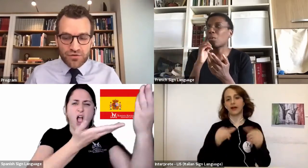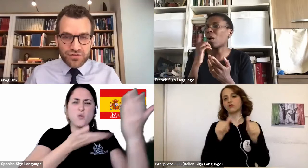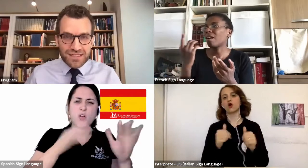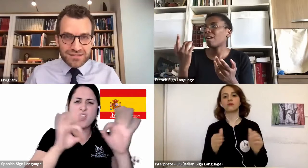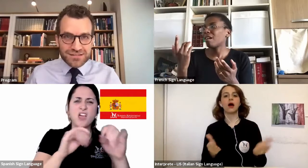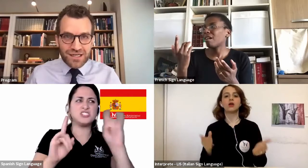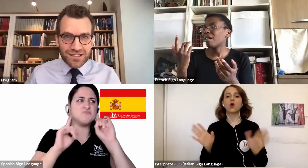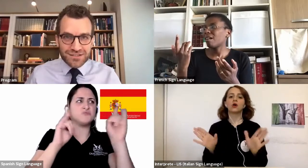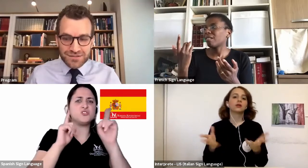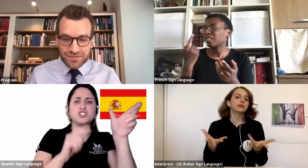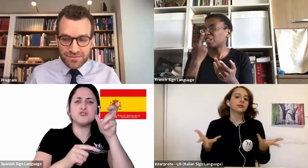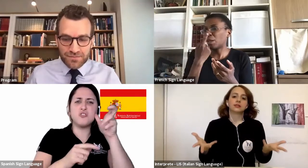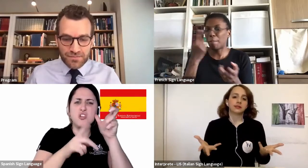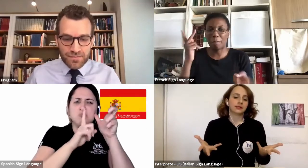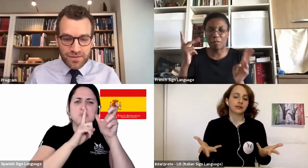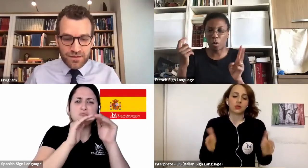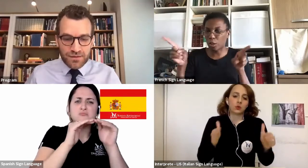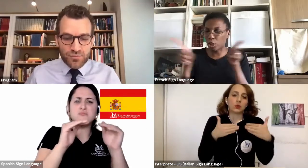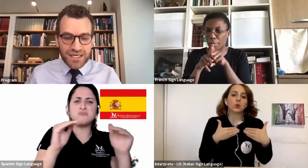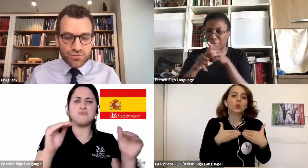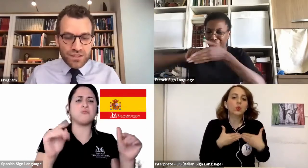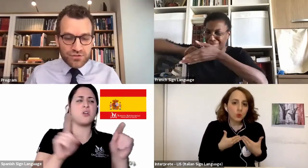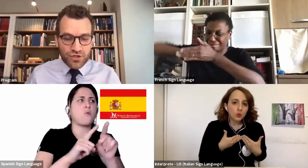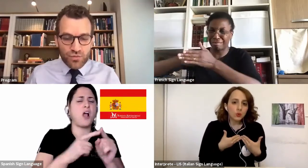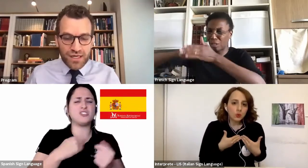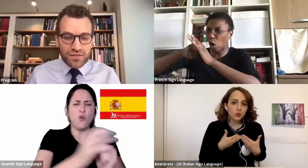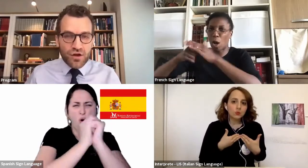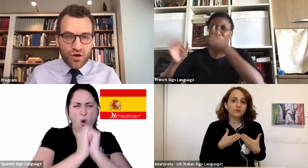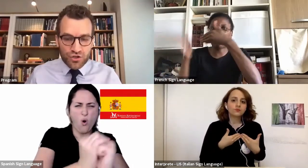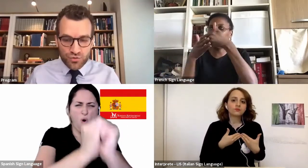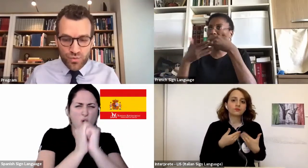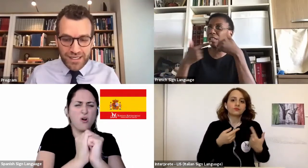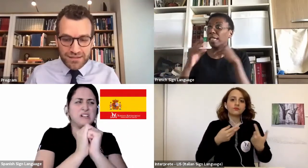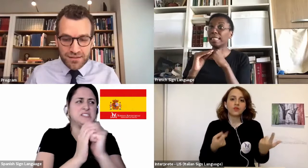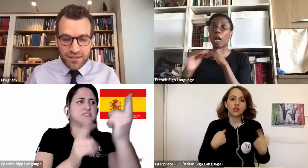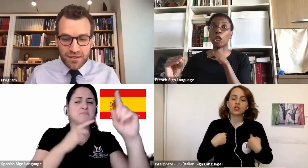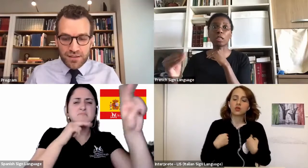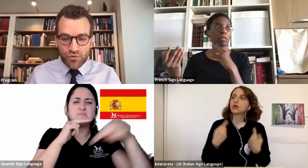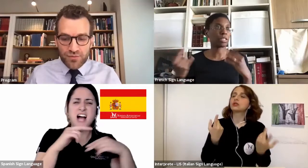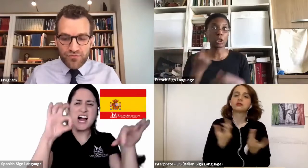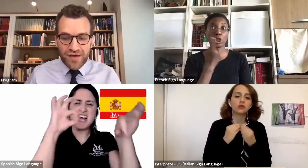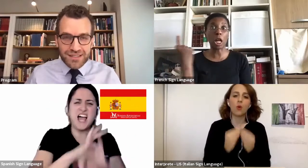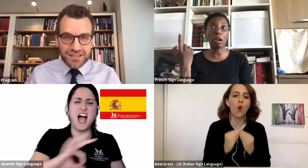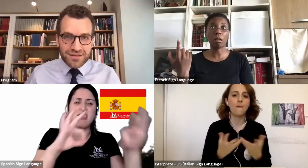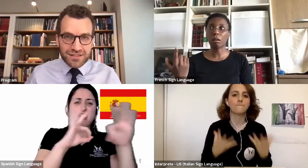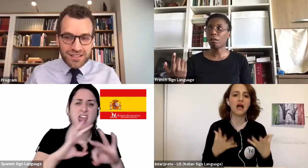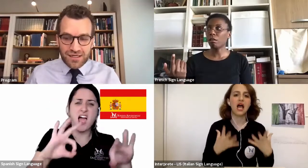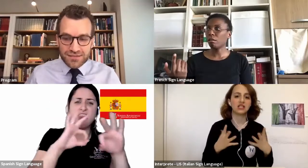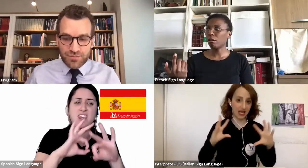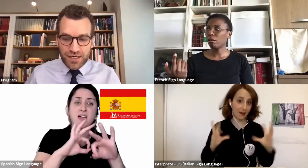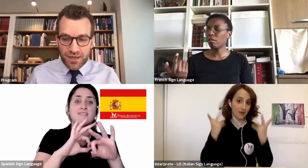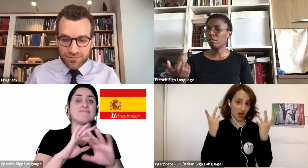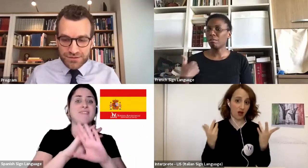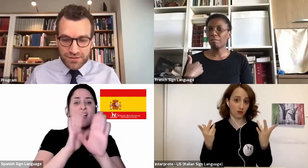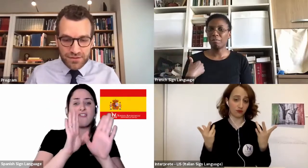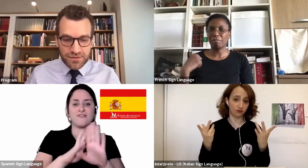After that, silence. You may as well turn away. The longer you wait, the more emphatic the silence